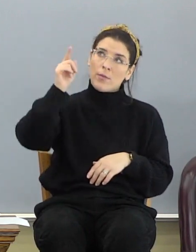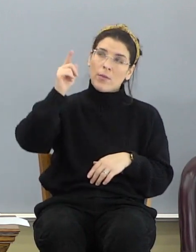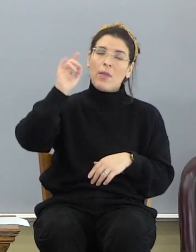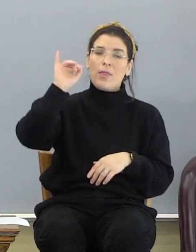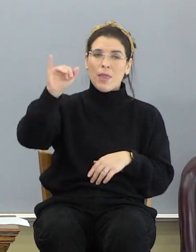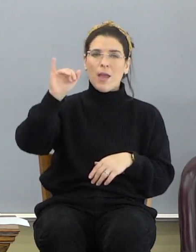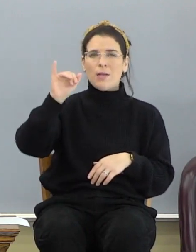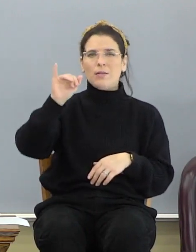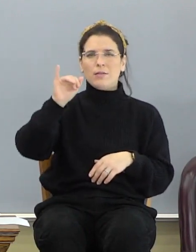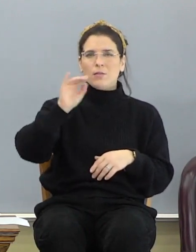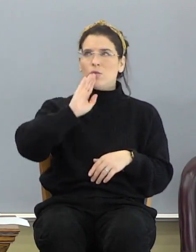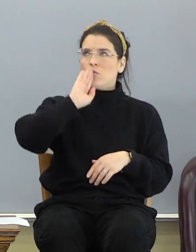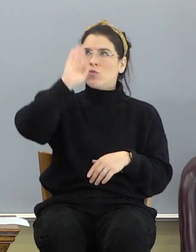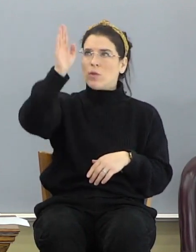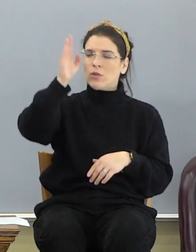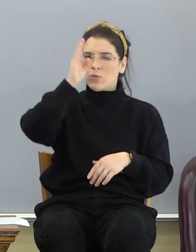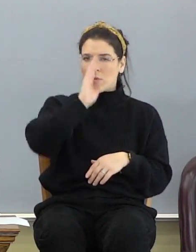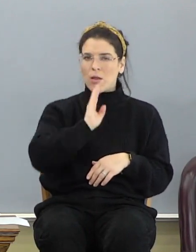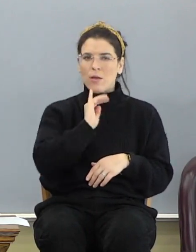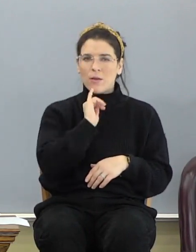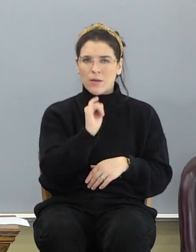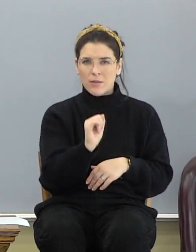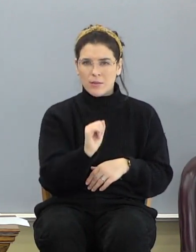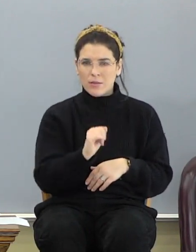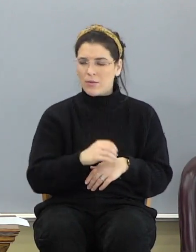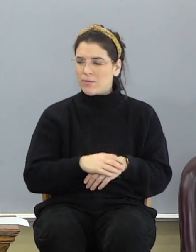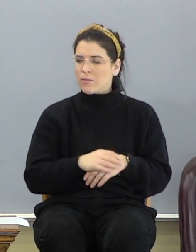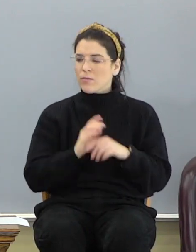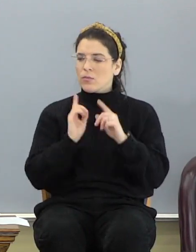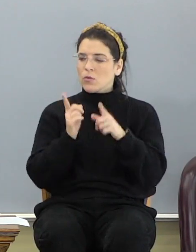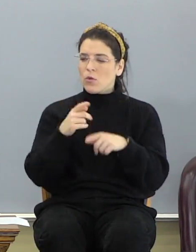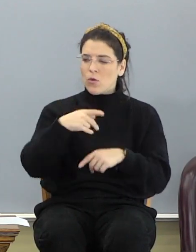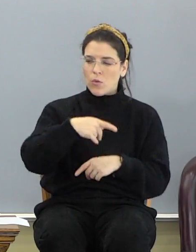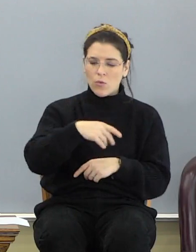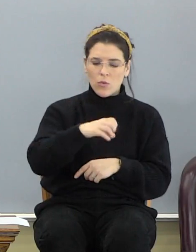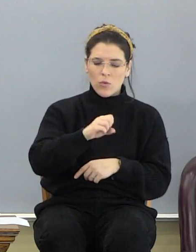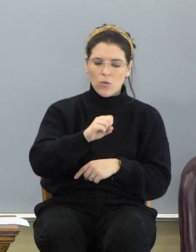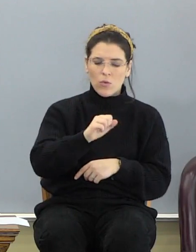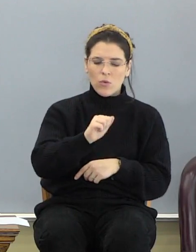And that's where, that's the direction where God is. Come with me to Psalm 75.